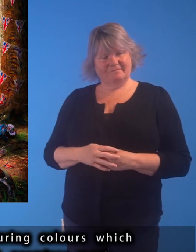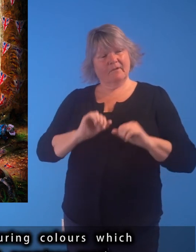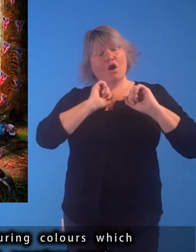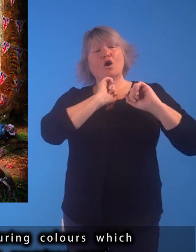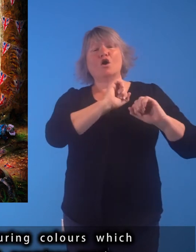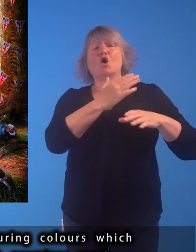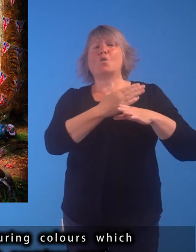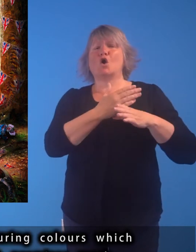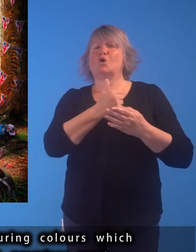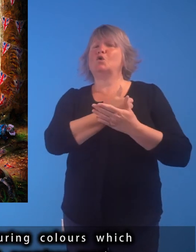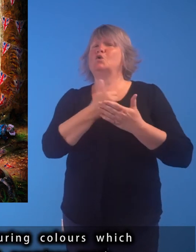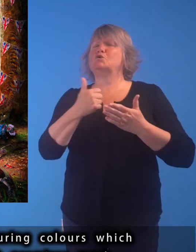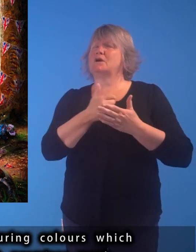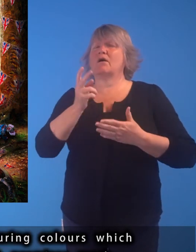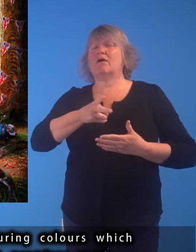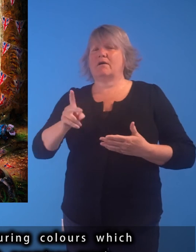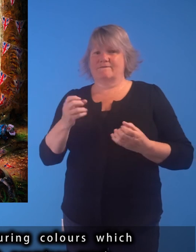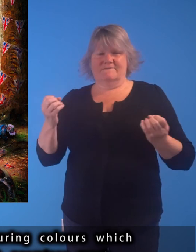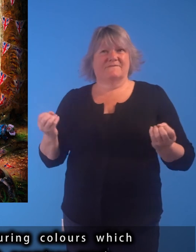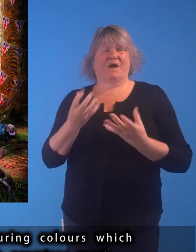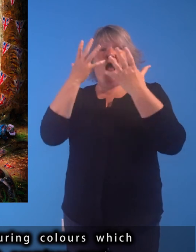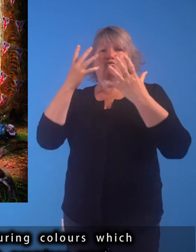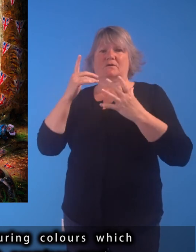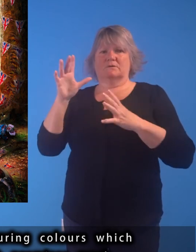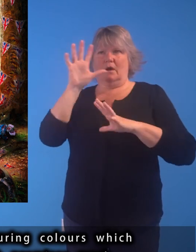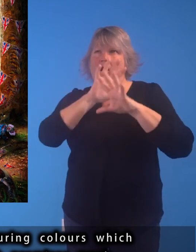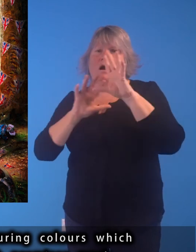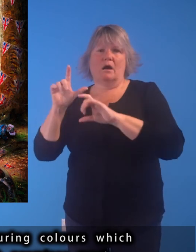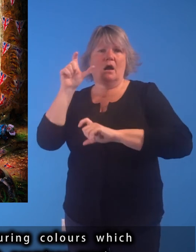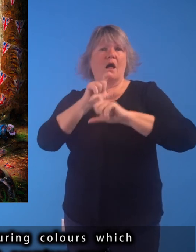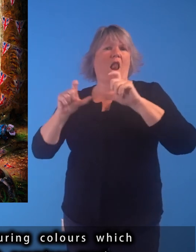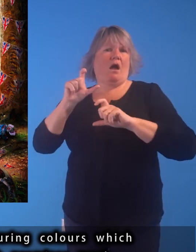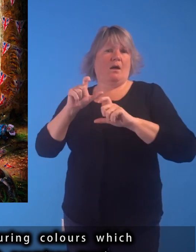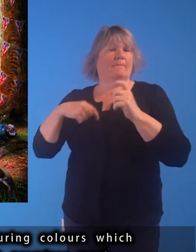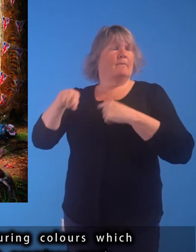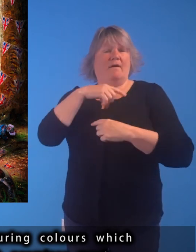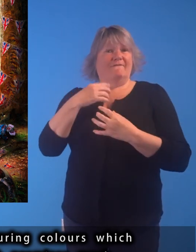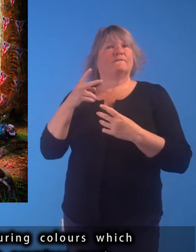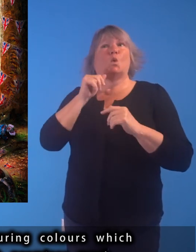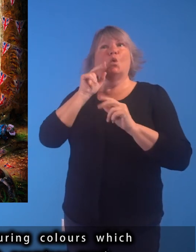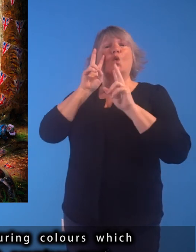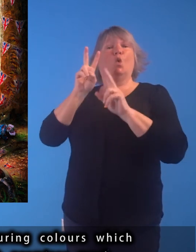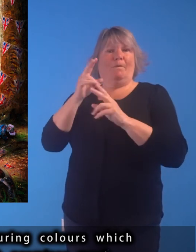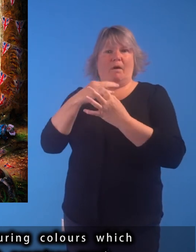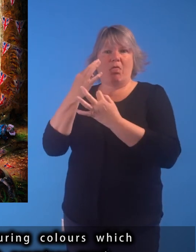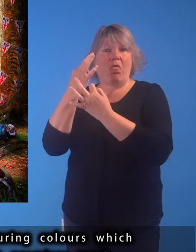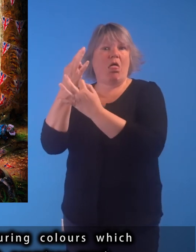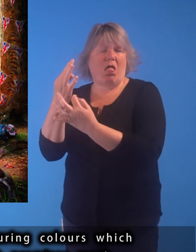McLean's works often use vibrant, alluring colours, which pull the viewer into a world which